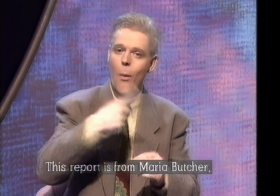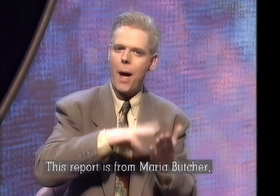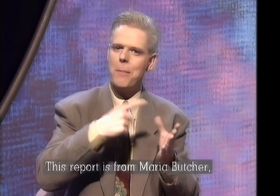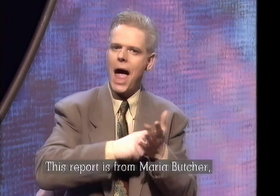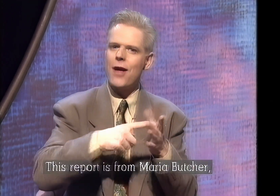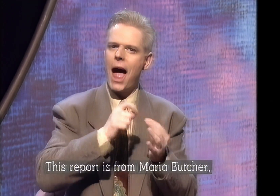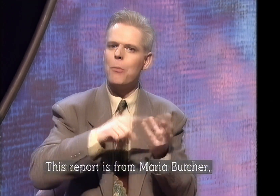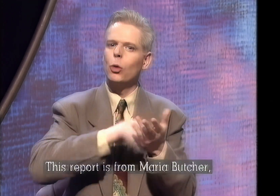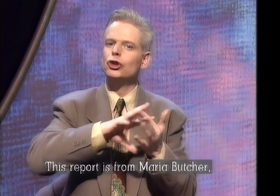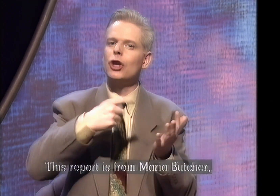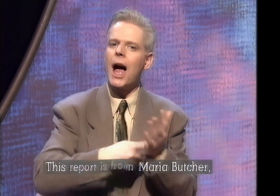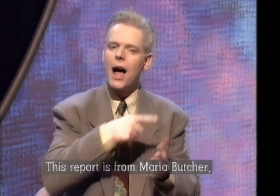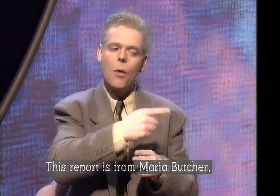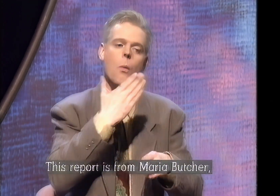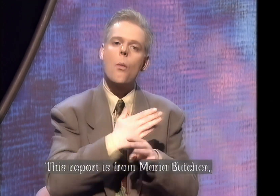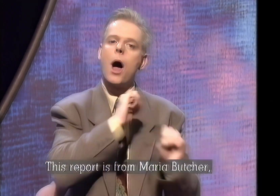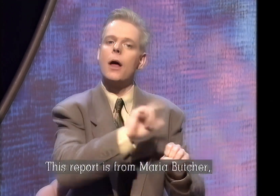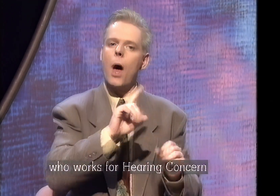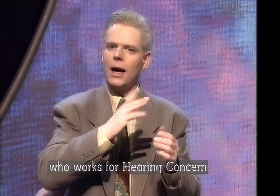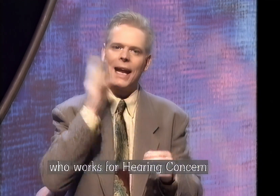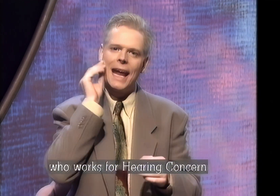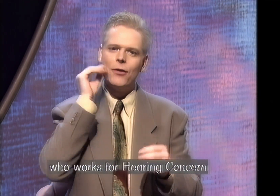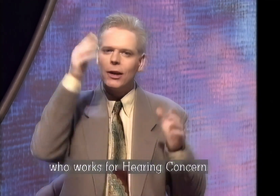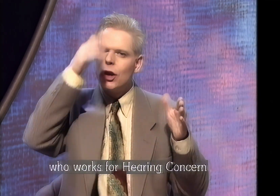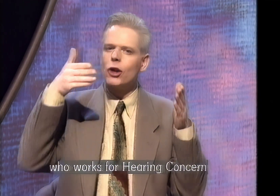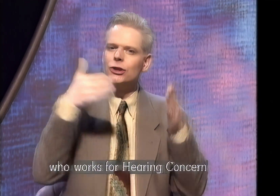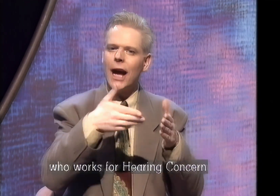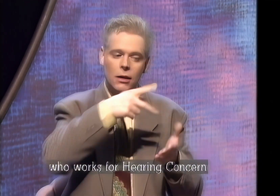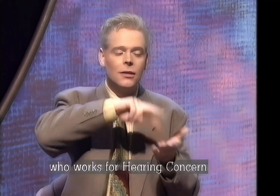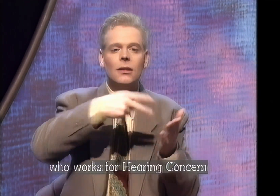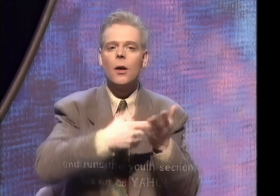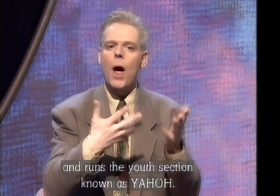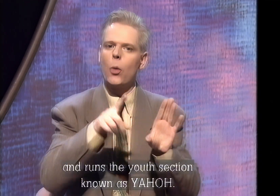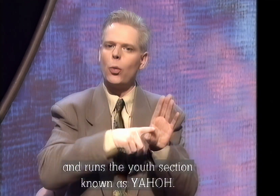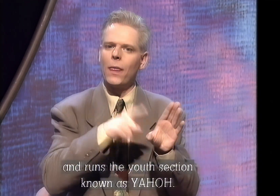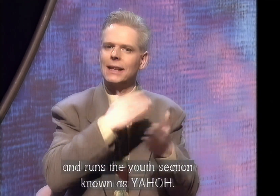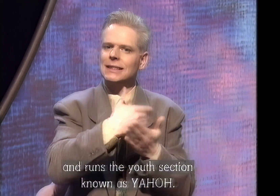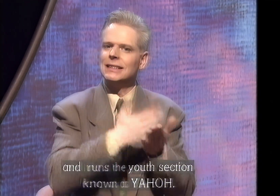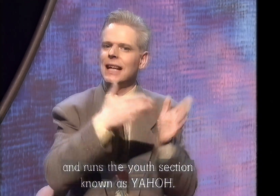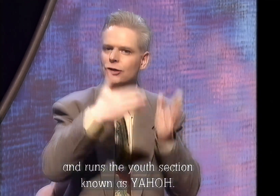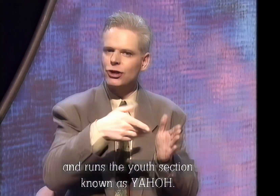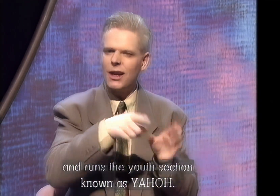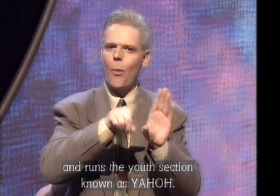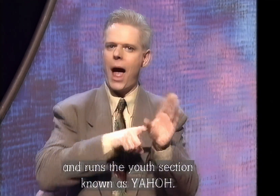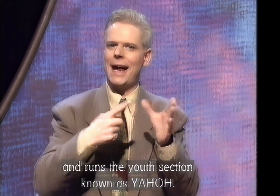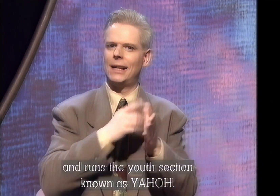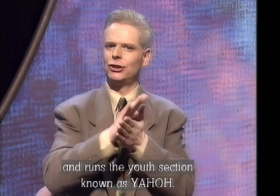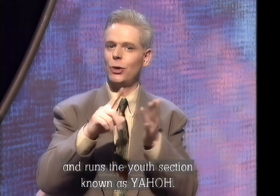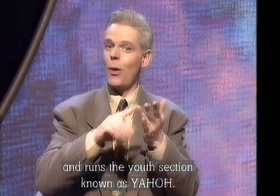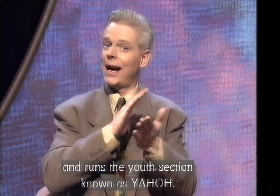This report is from Maria Butcher, who works for Hearing Concern and runs the youth section known as YAHO.